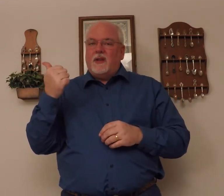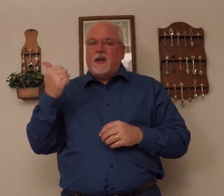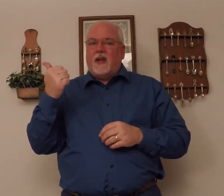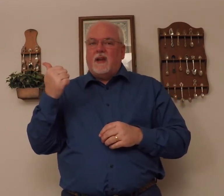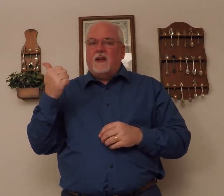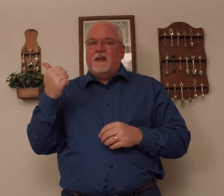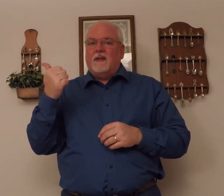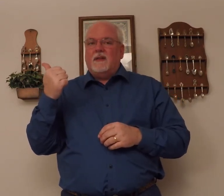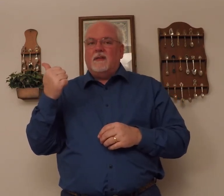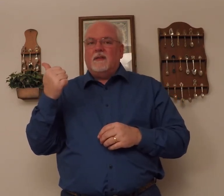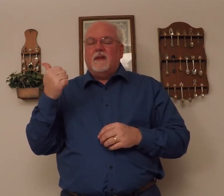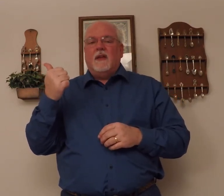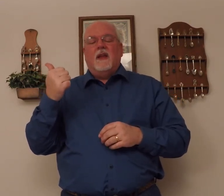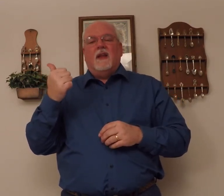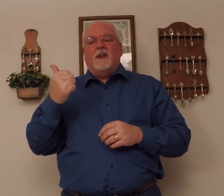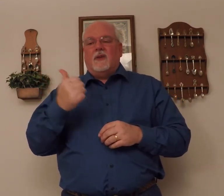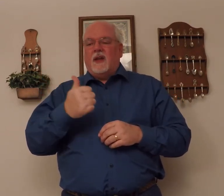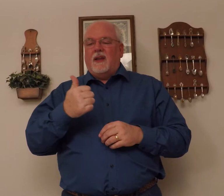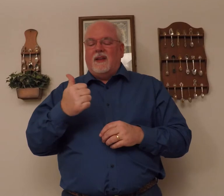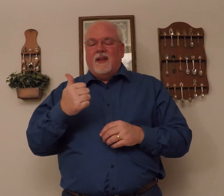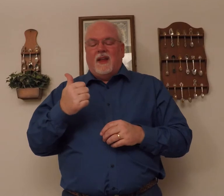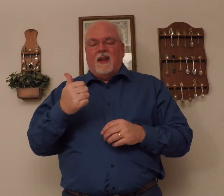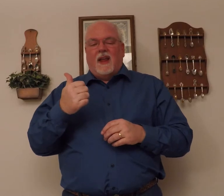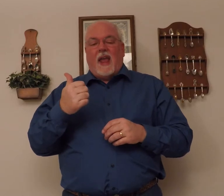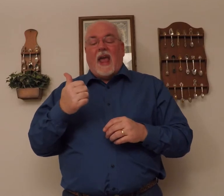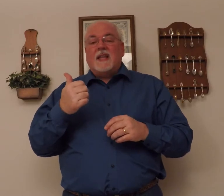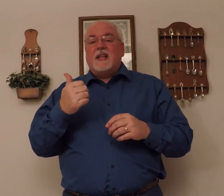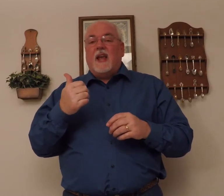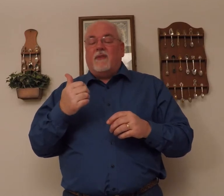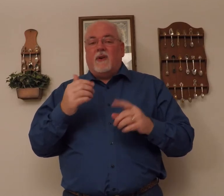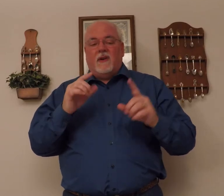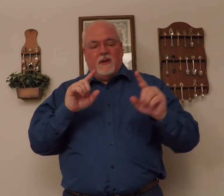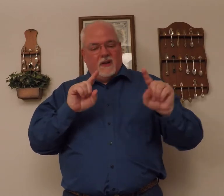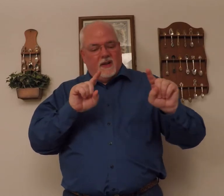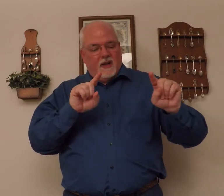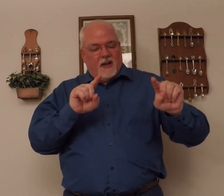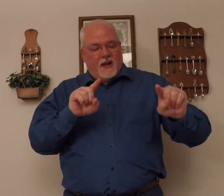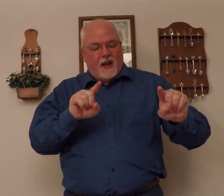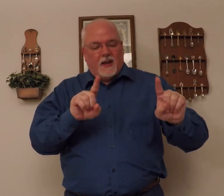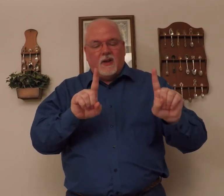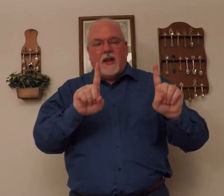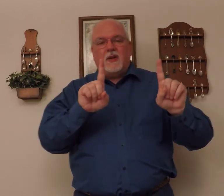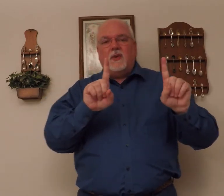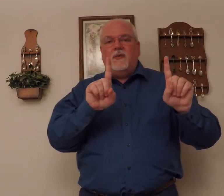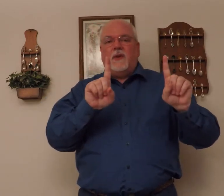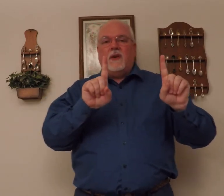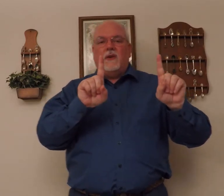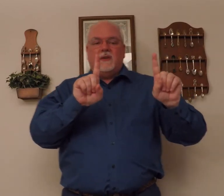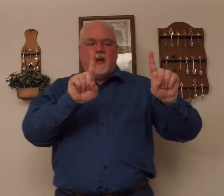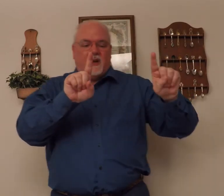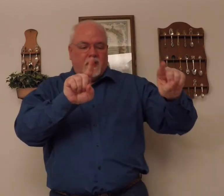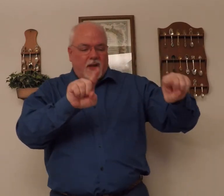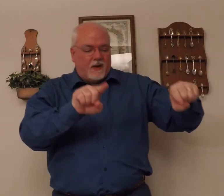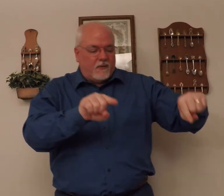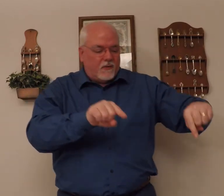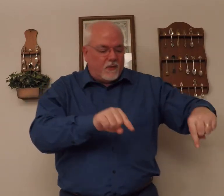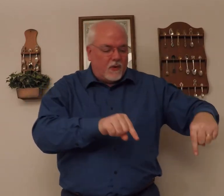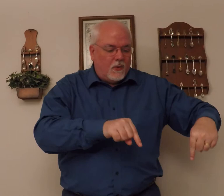hitchhiking, okay, has ever, and you take two fingers and just kind of roll